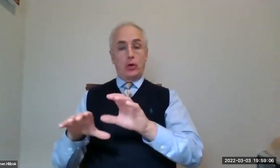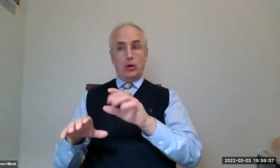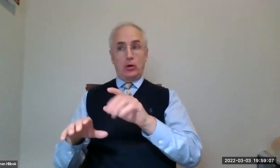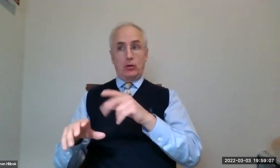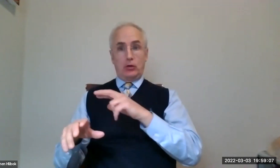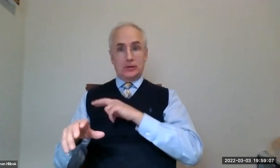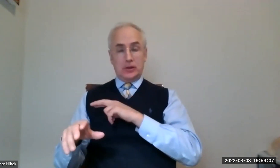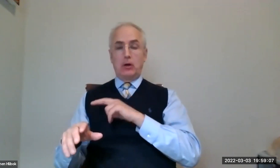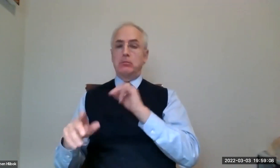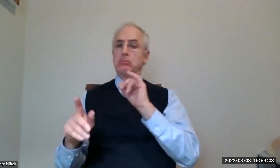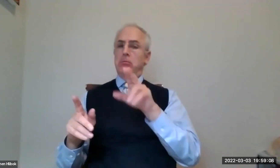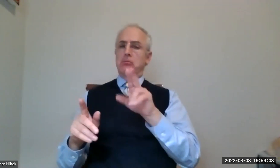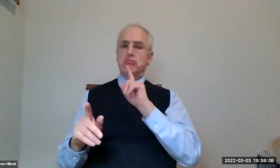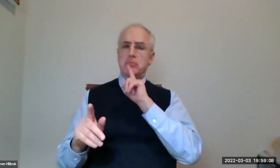accounts, plus the age.